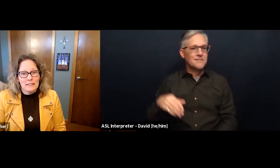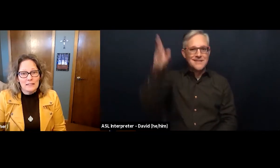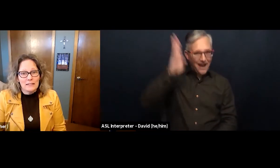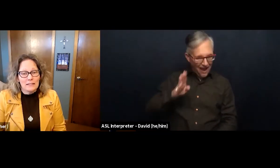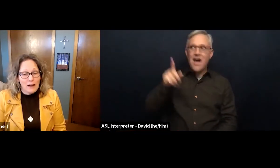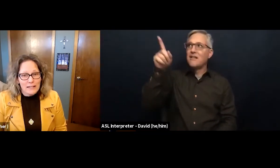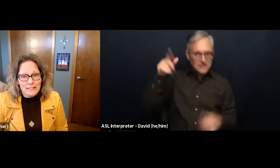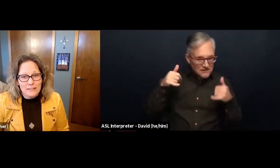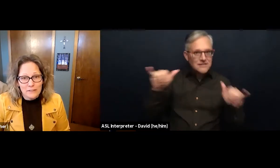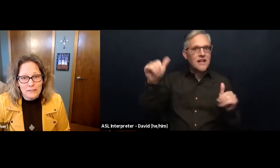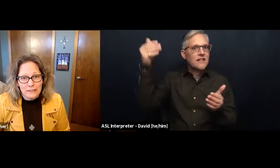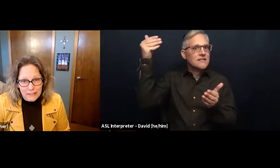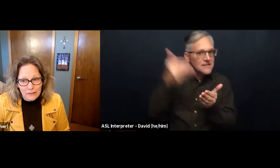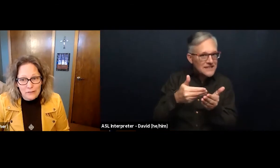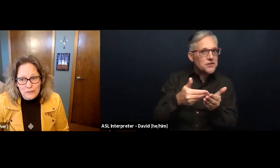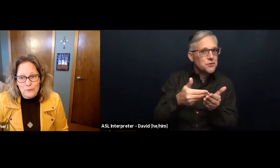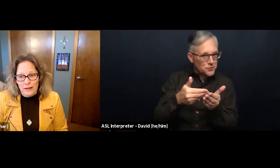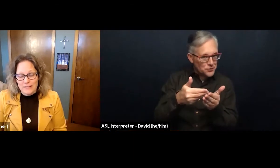God is still near to us.